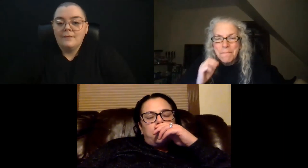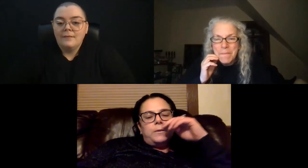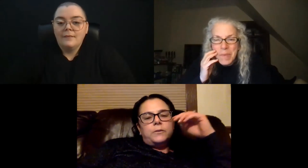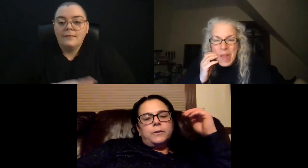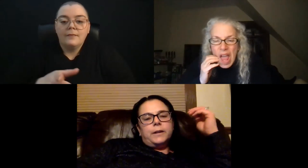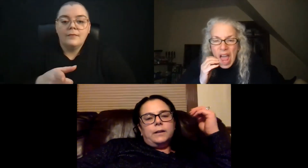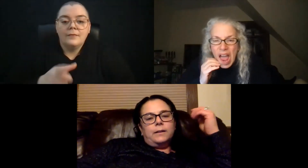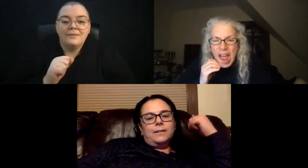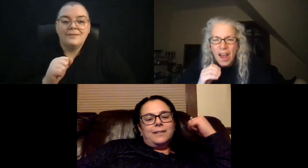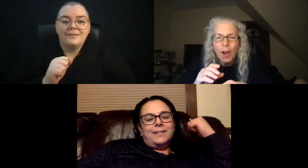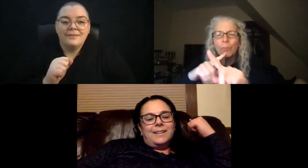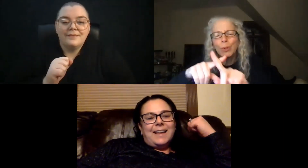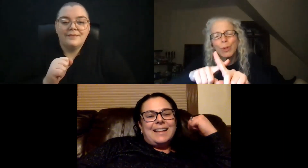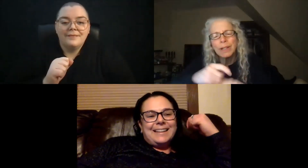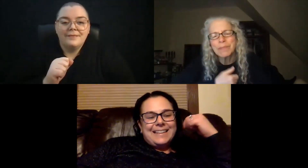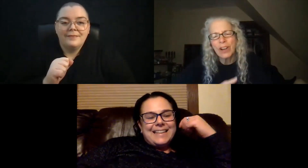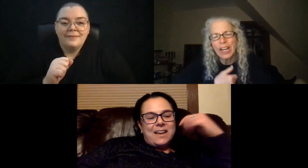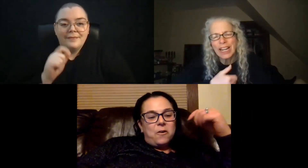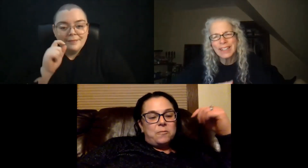You're muted, dear.